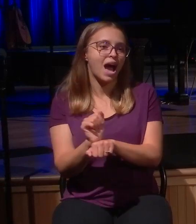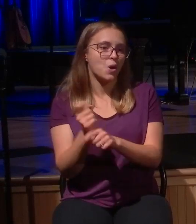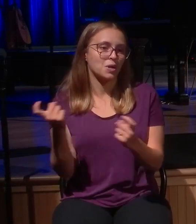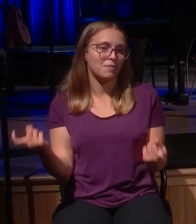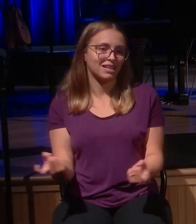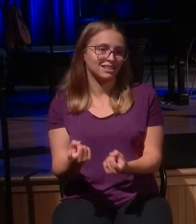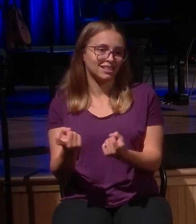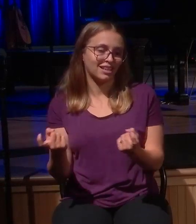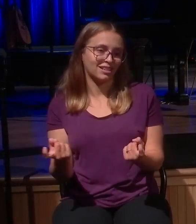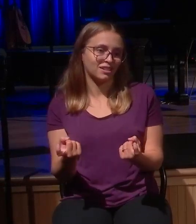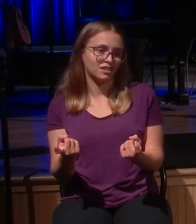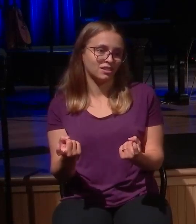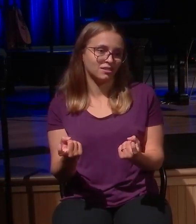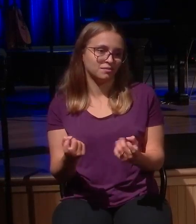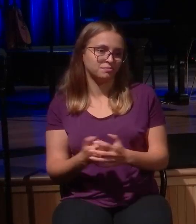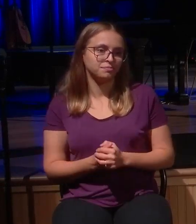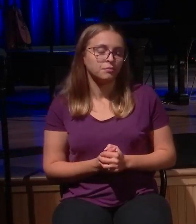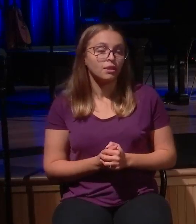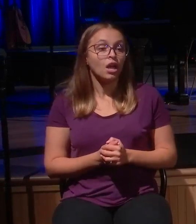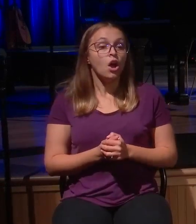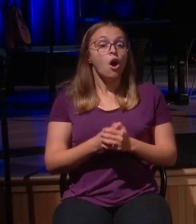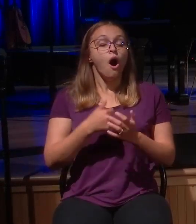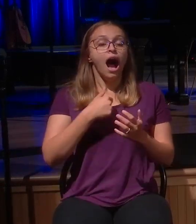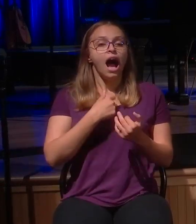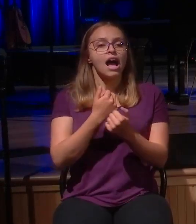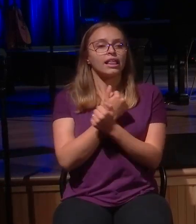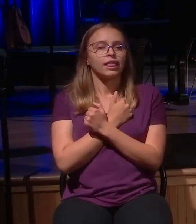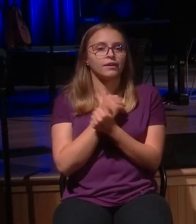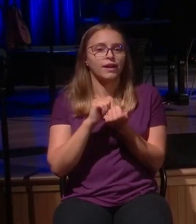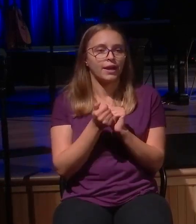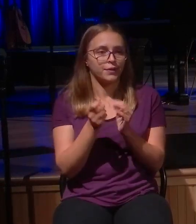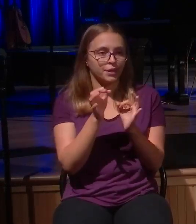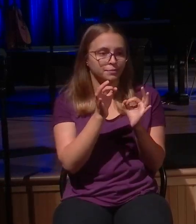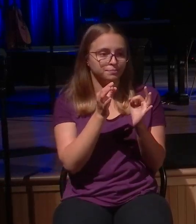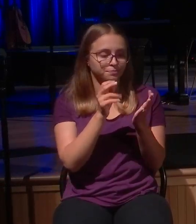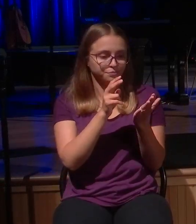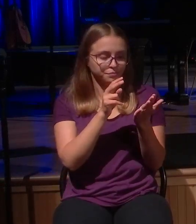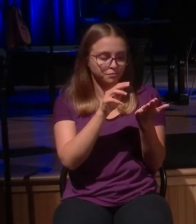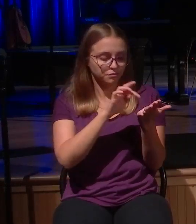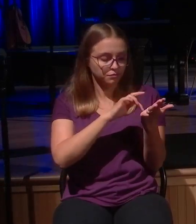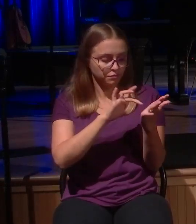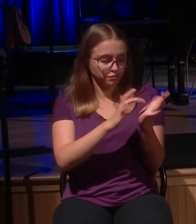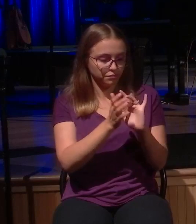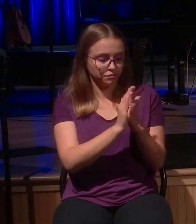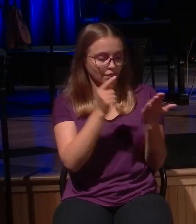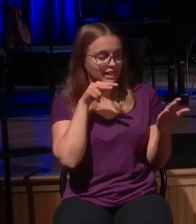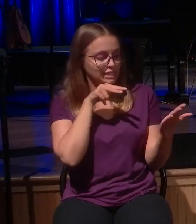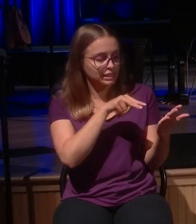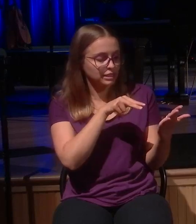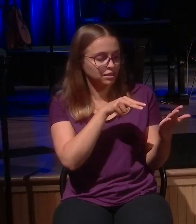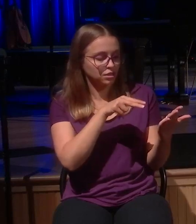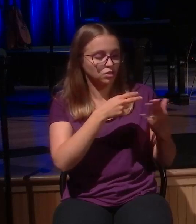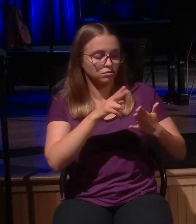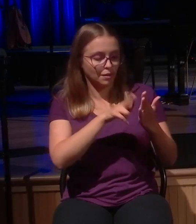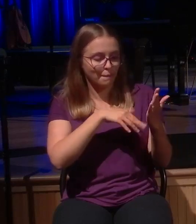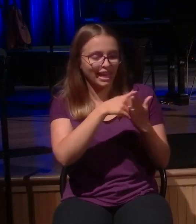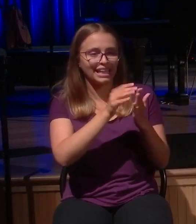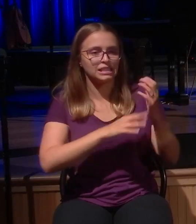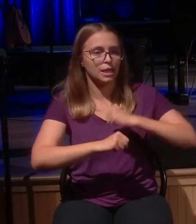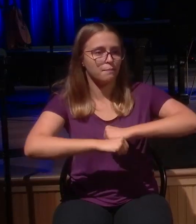love about Scripture. The Scripture paints an awful portrait of what it's like to live apart from the grace of Christ. Places like 2